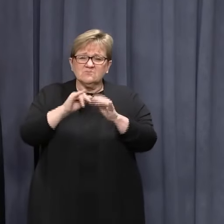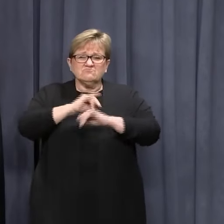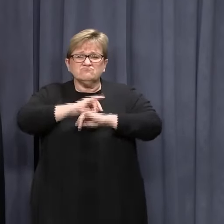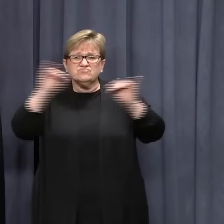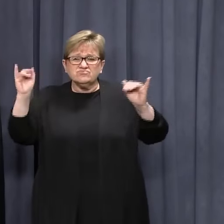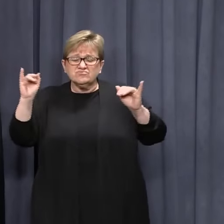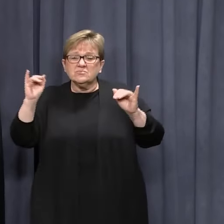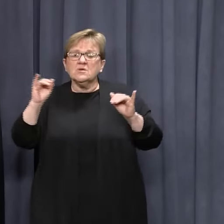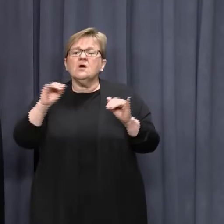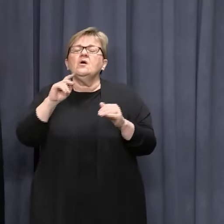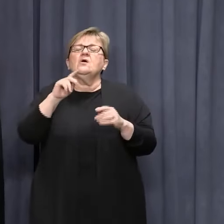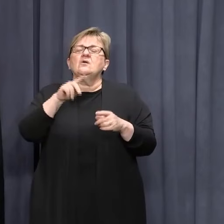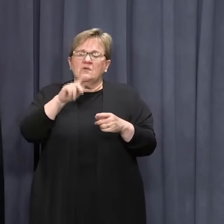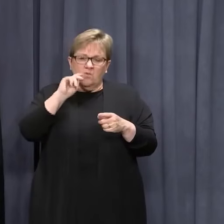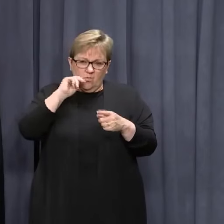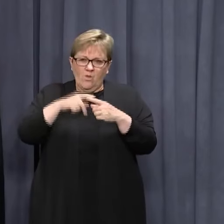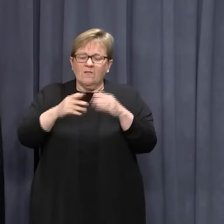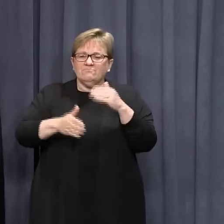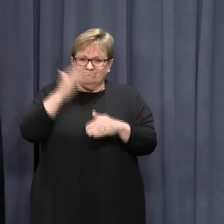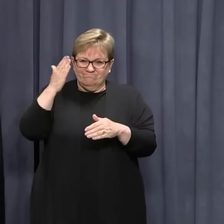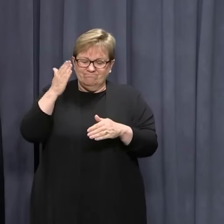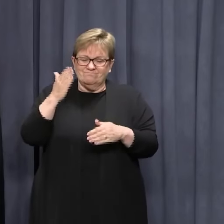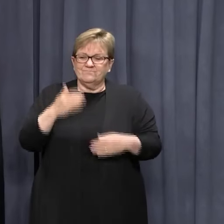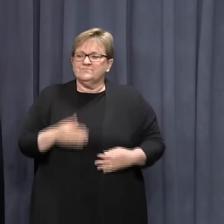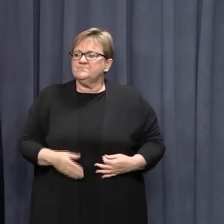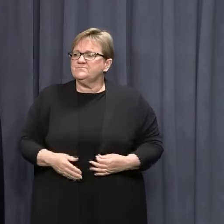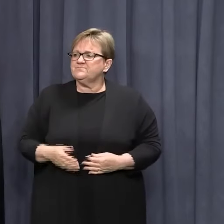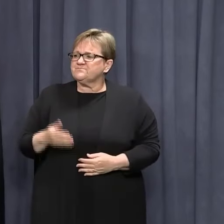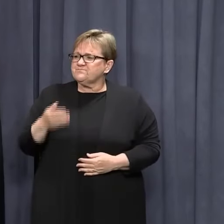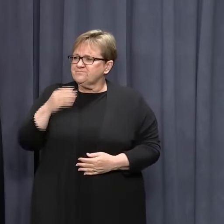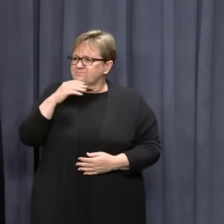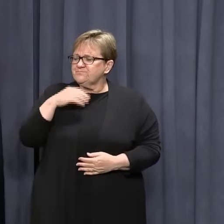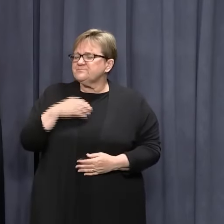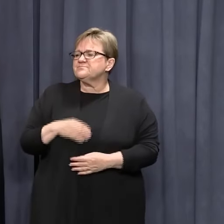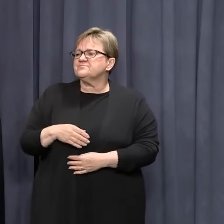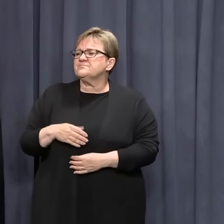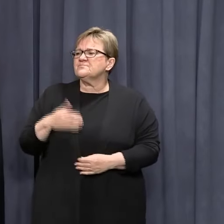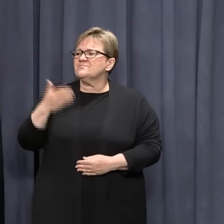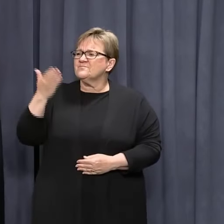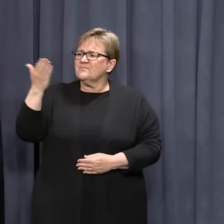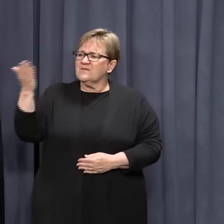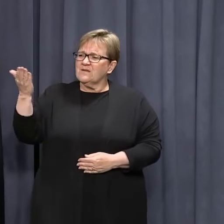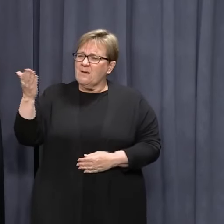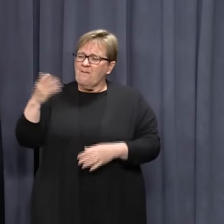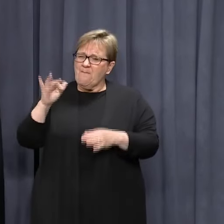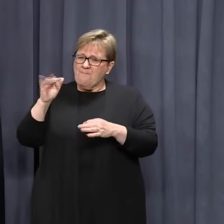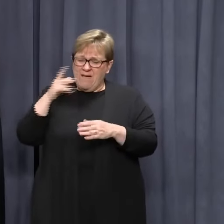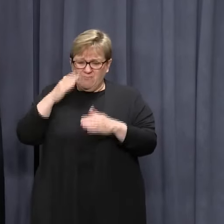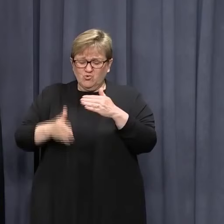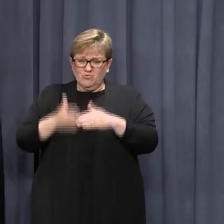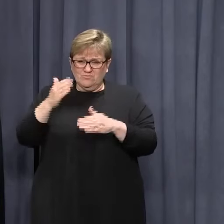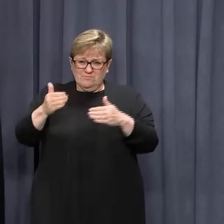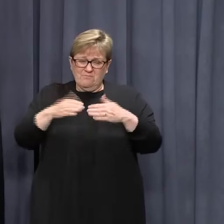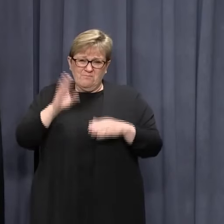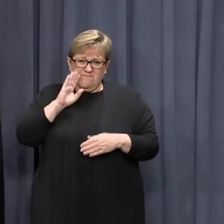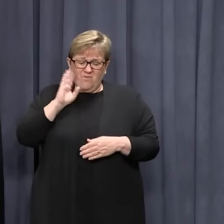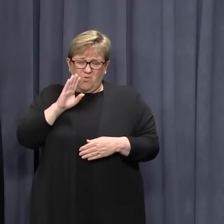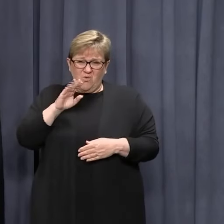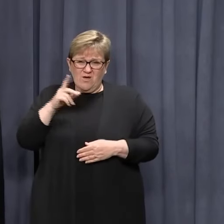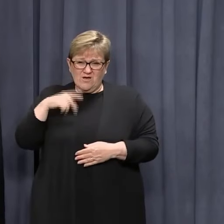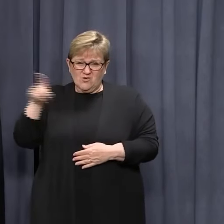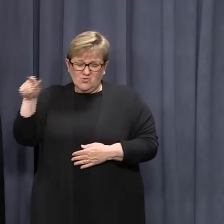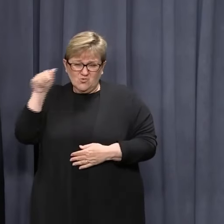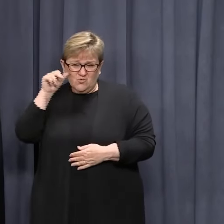cataclysm, it would end at that point in time. But has any thought been given to ending it sooner? Because as you